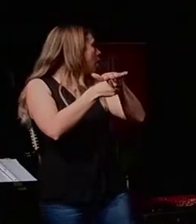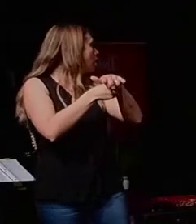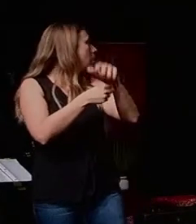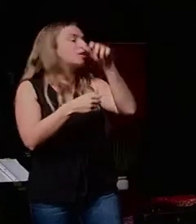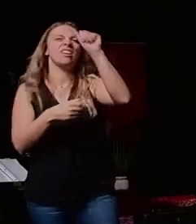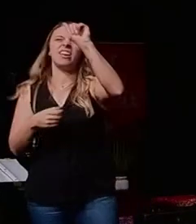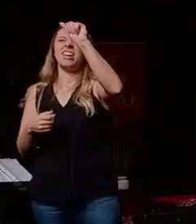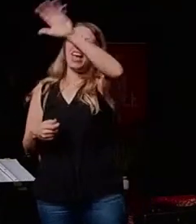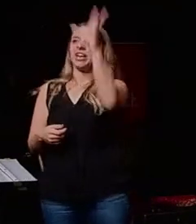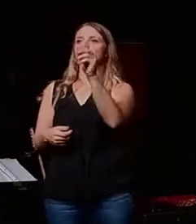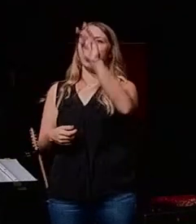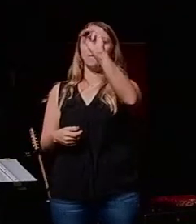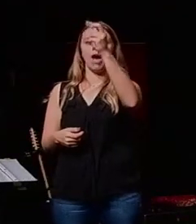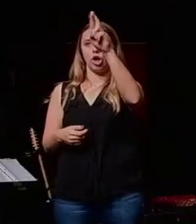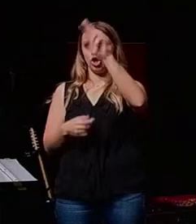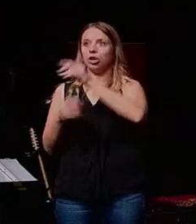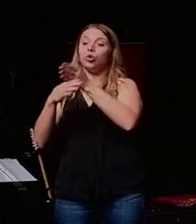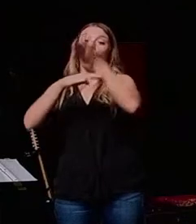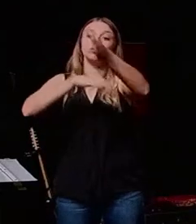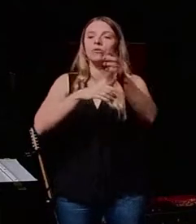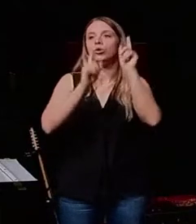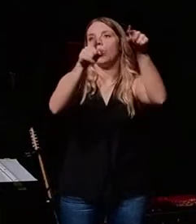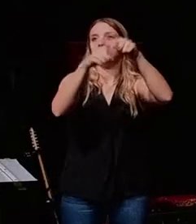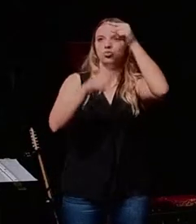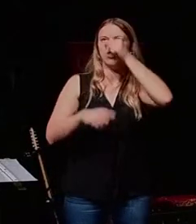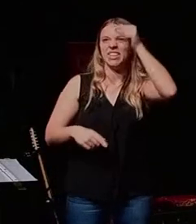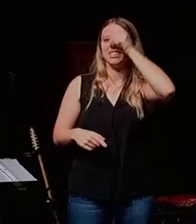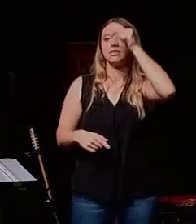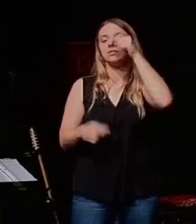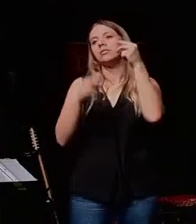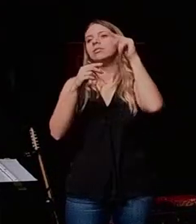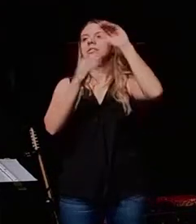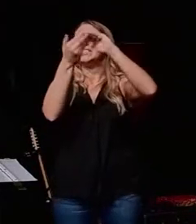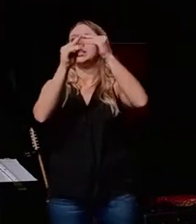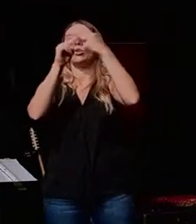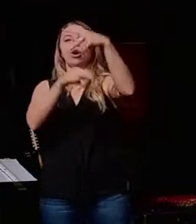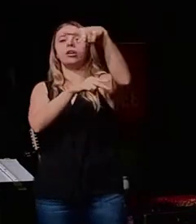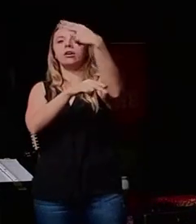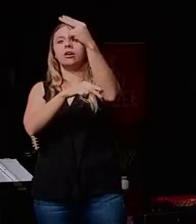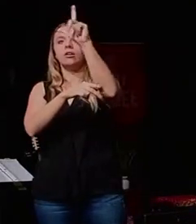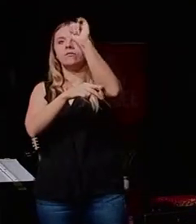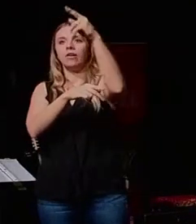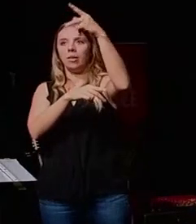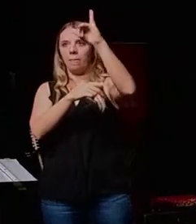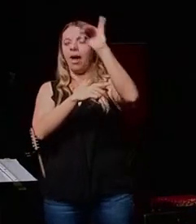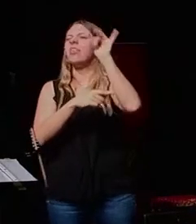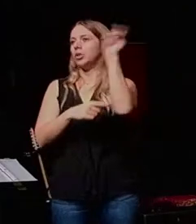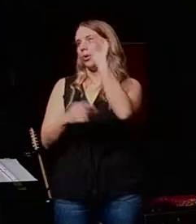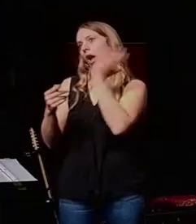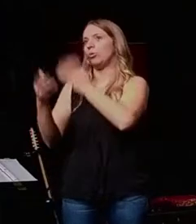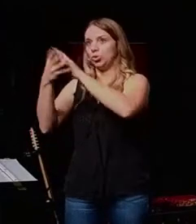Minor to now Greece. And the second city over there, it's called Philippi. That's where they went. And that's where the story starts.